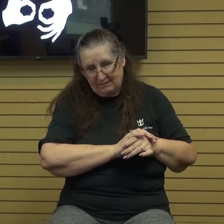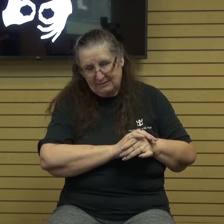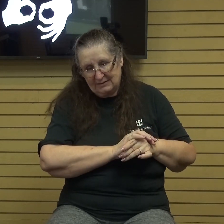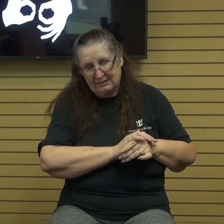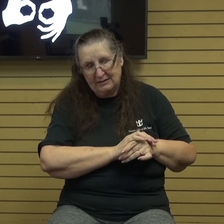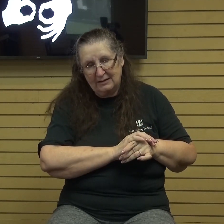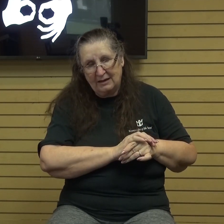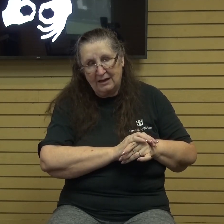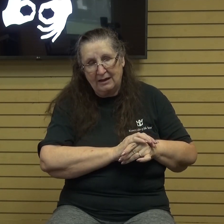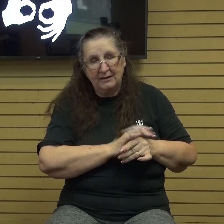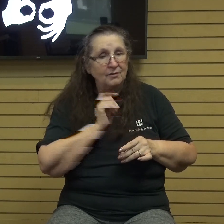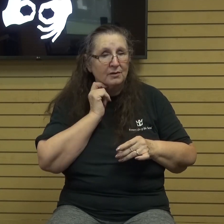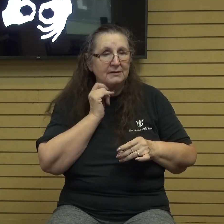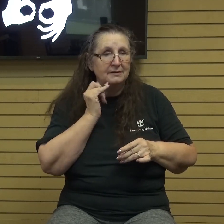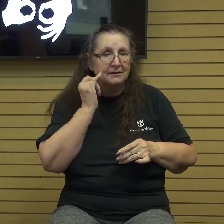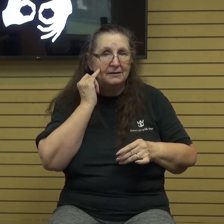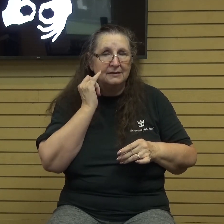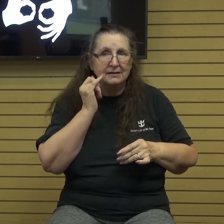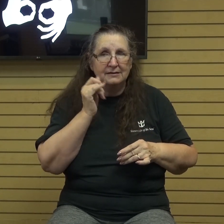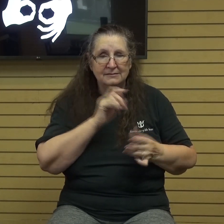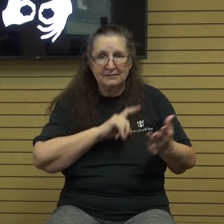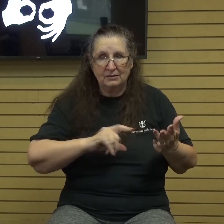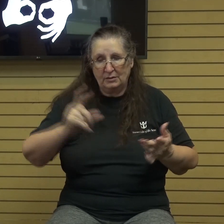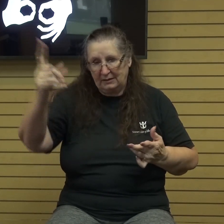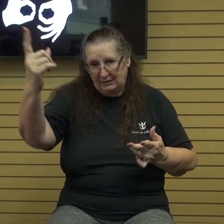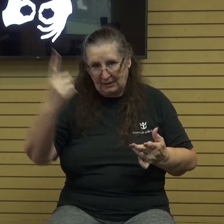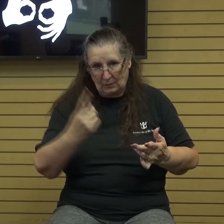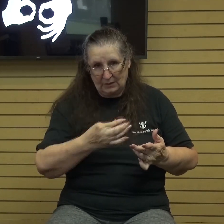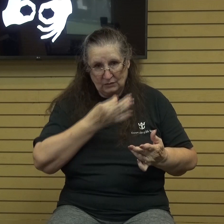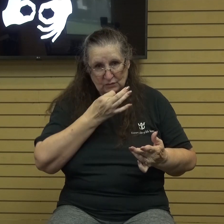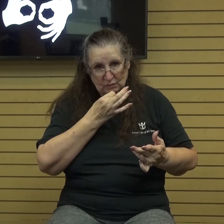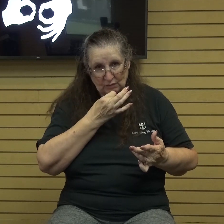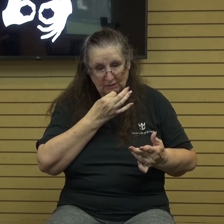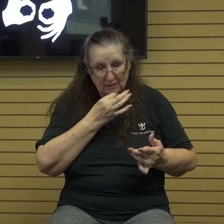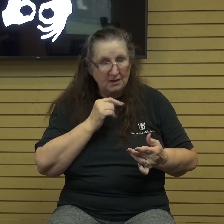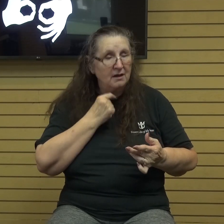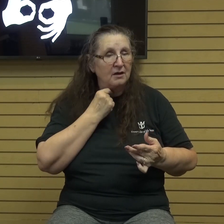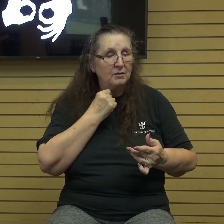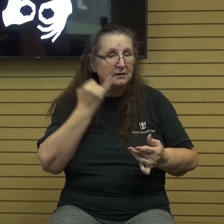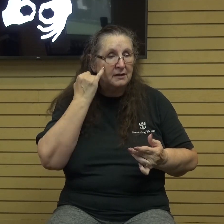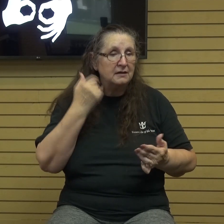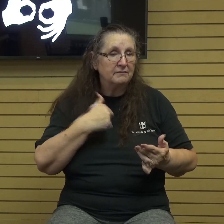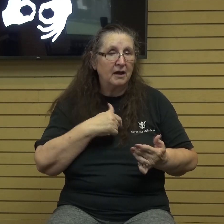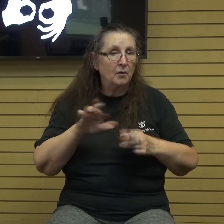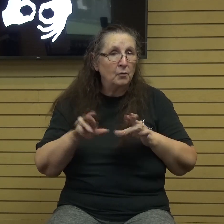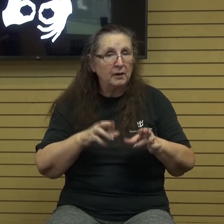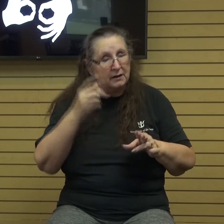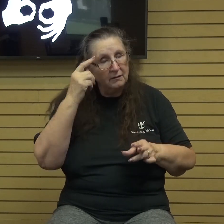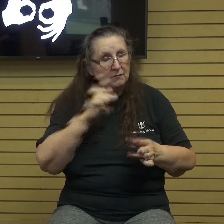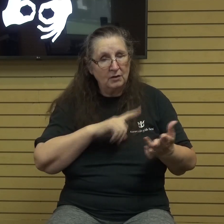anytime soon. I also begin to wonder if I am ready for the Lord to come back.